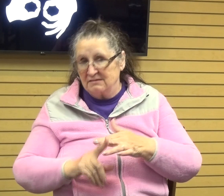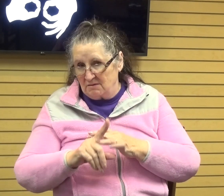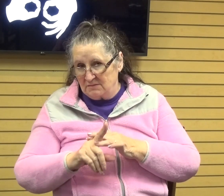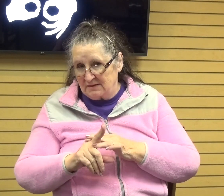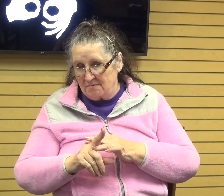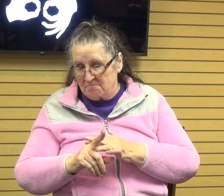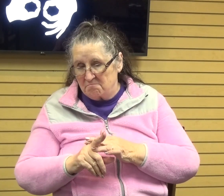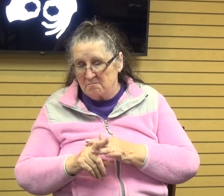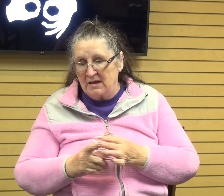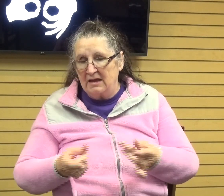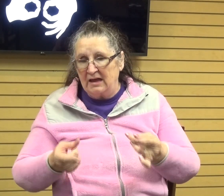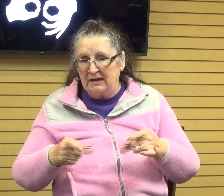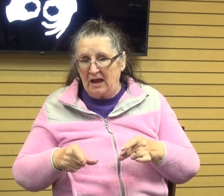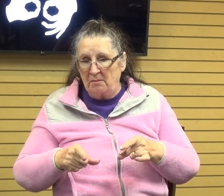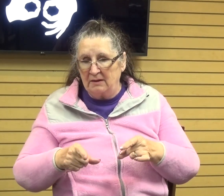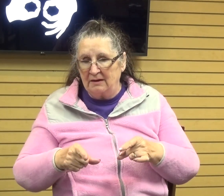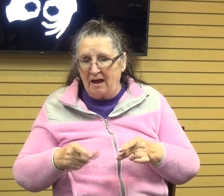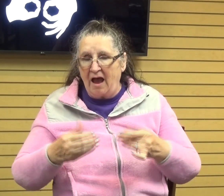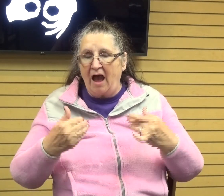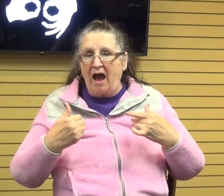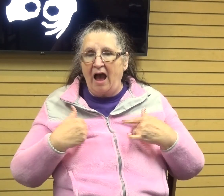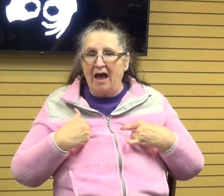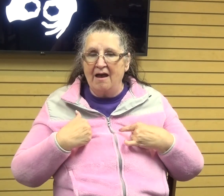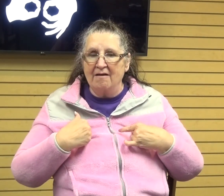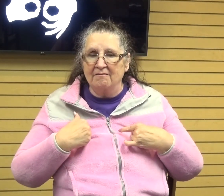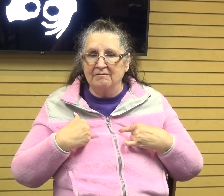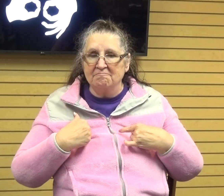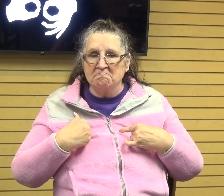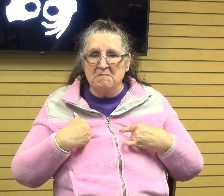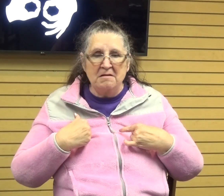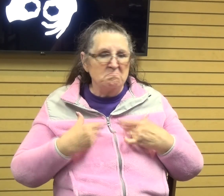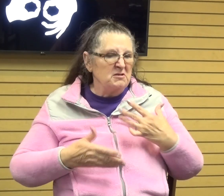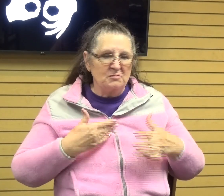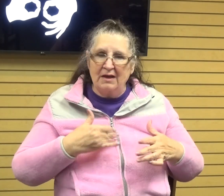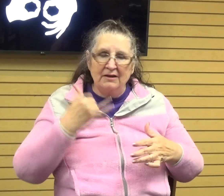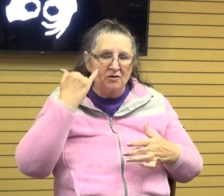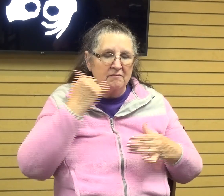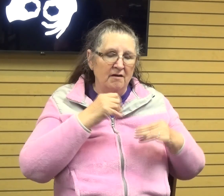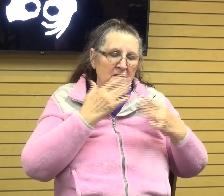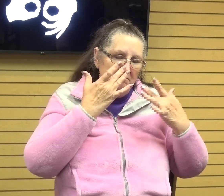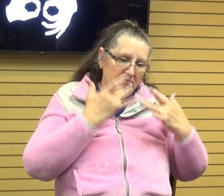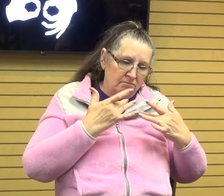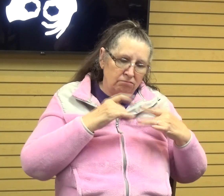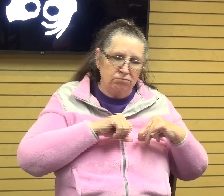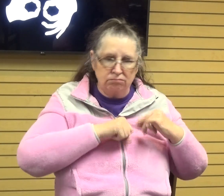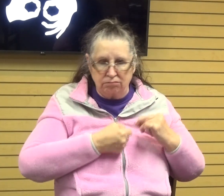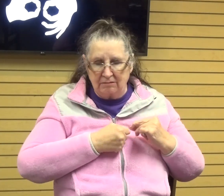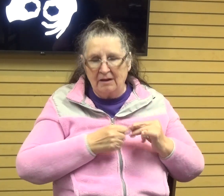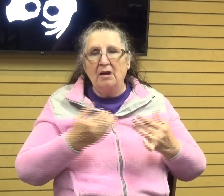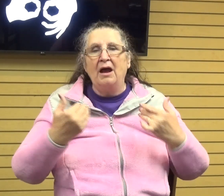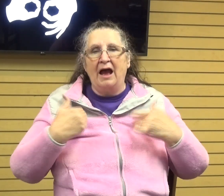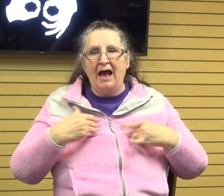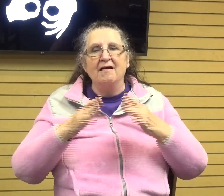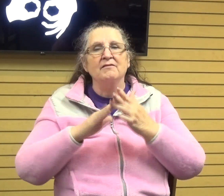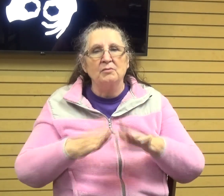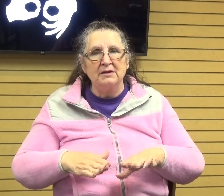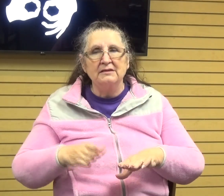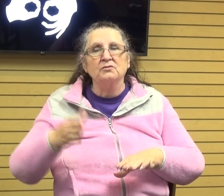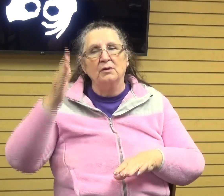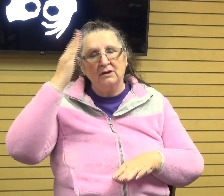there's still a peace. We can be heartbroken and sad or upset, whatever, but we know that God is with us always.